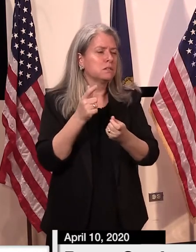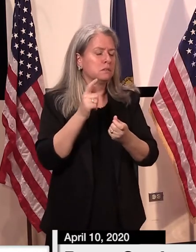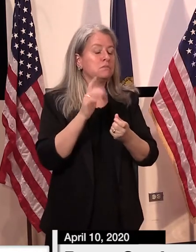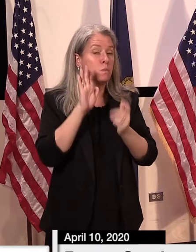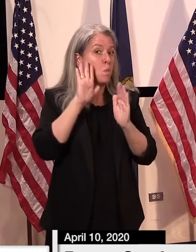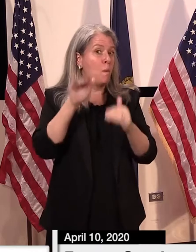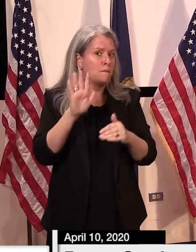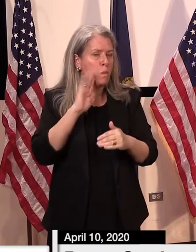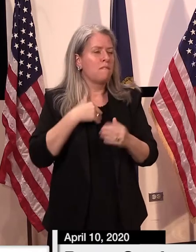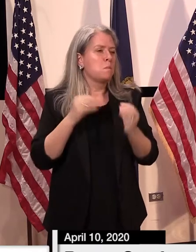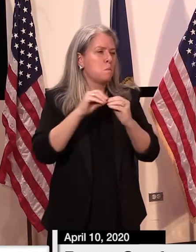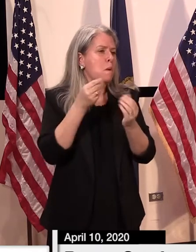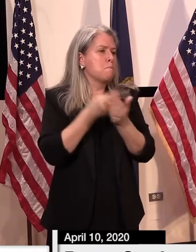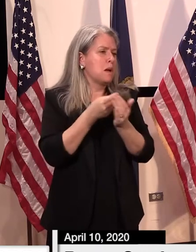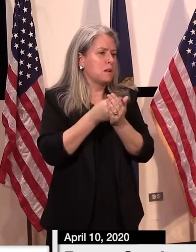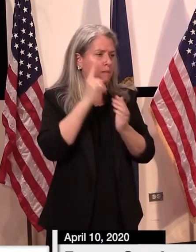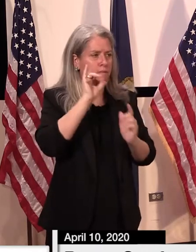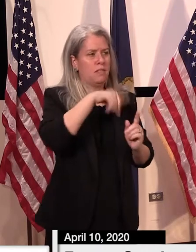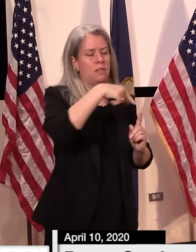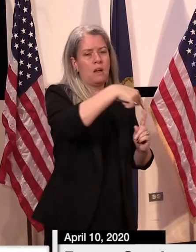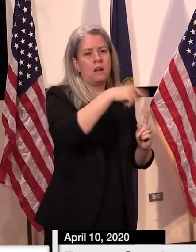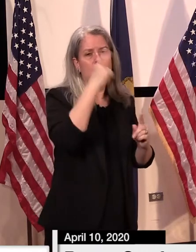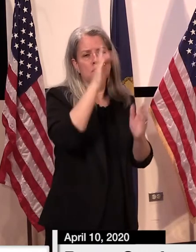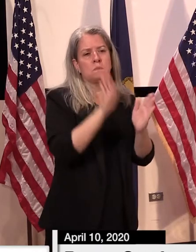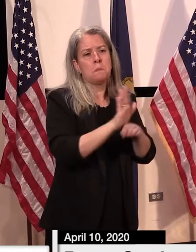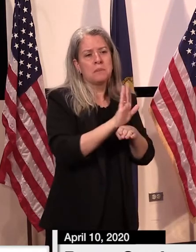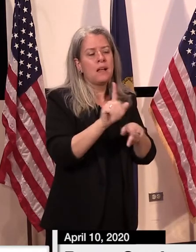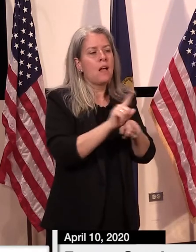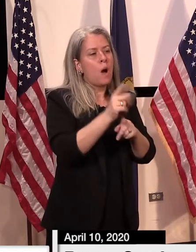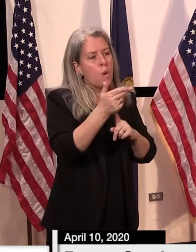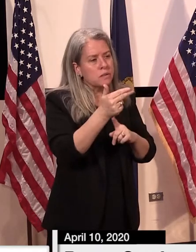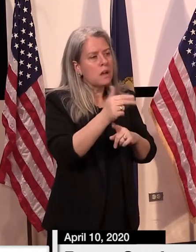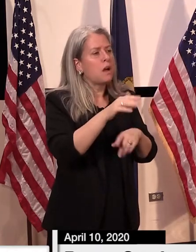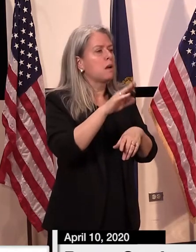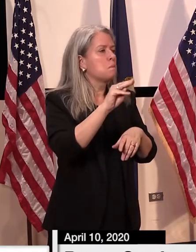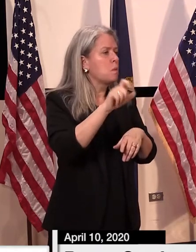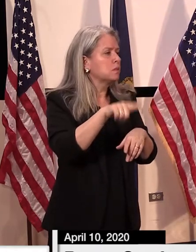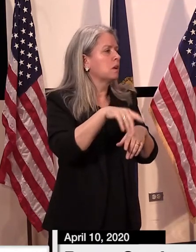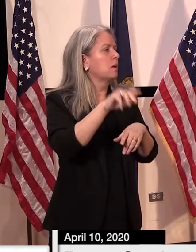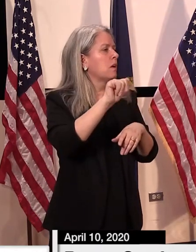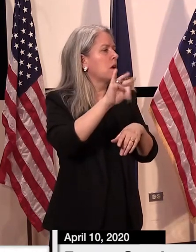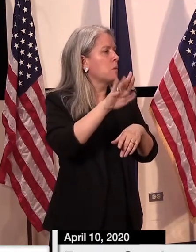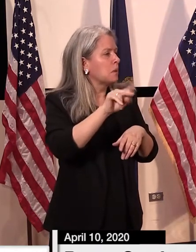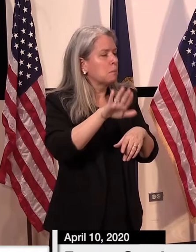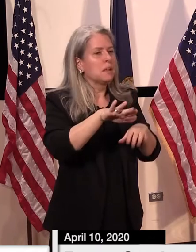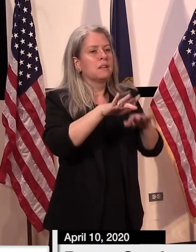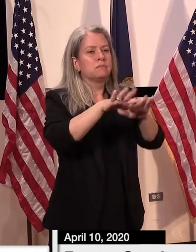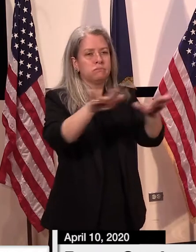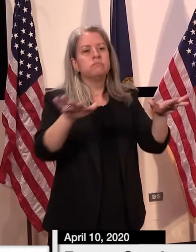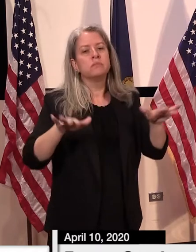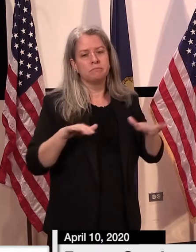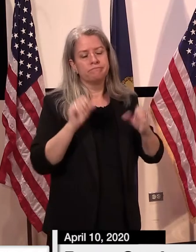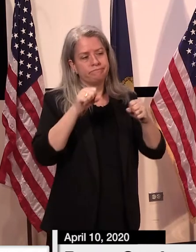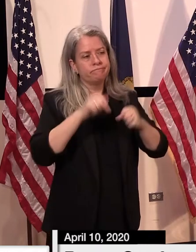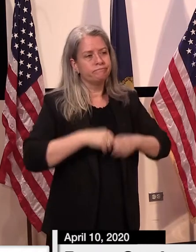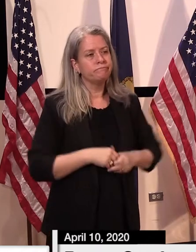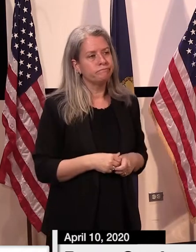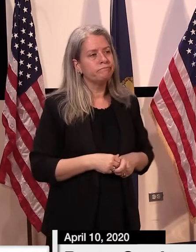money will hopefully be on the way for just that, those, those areas of our, of our economy.